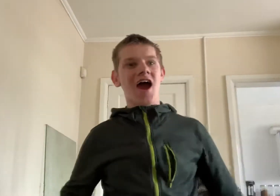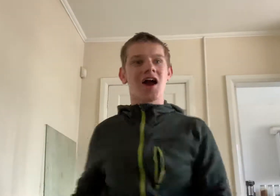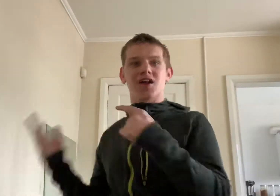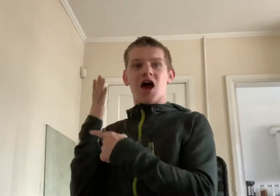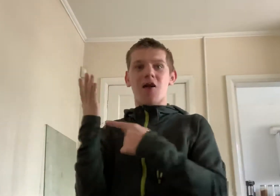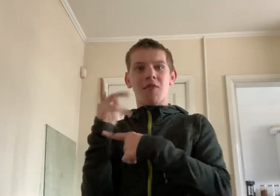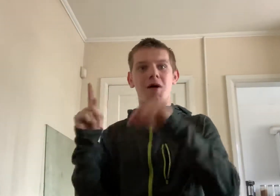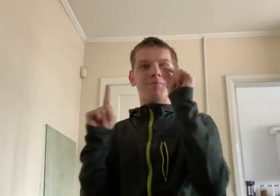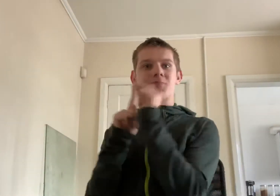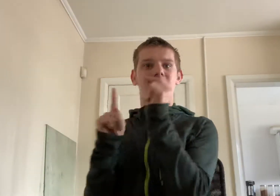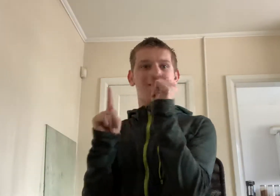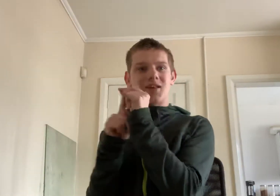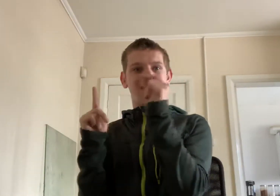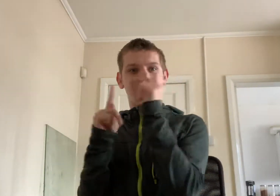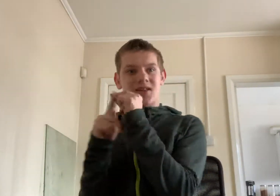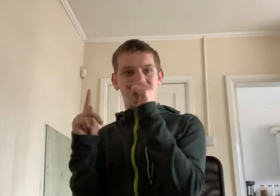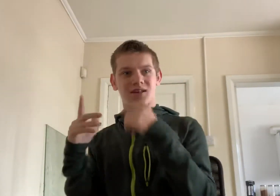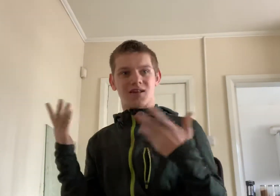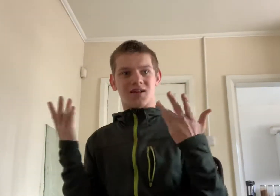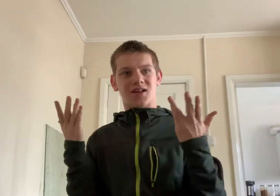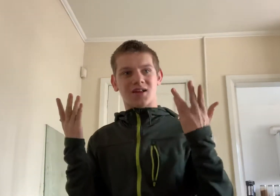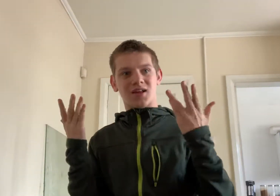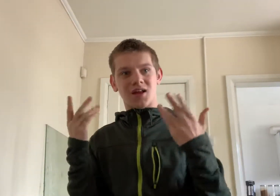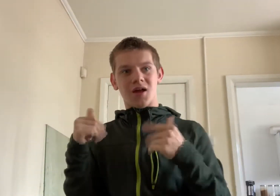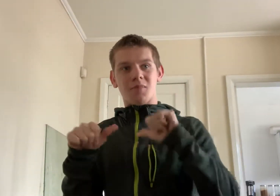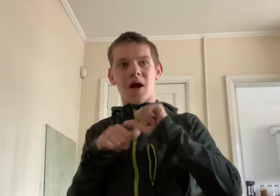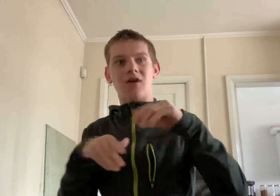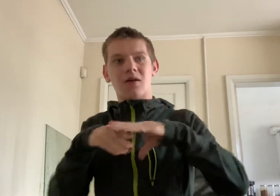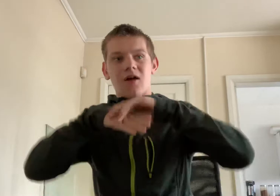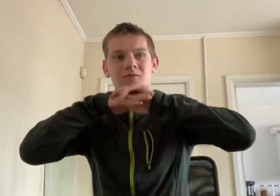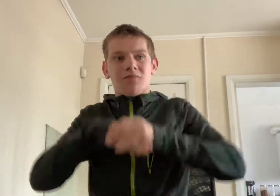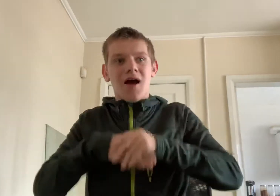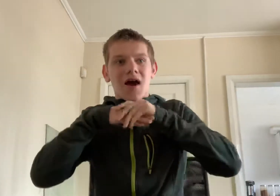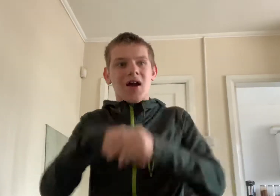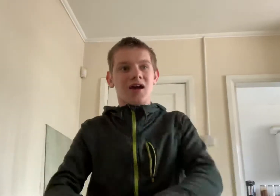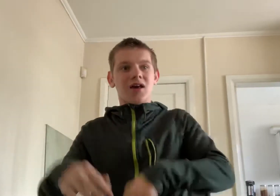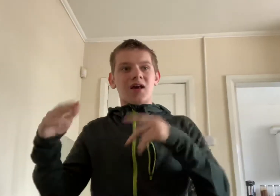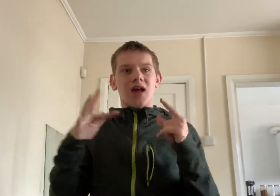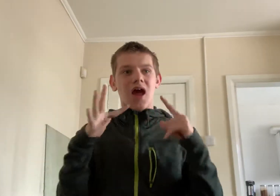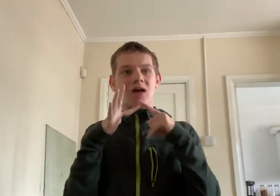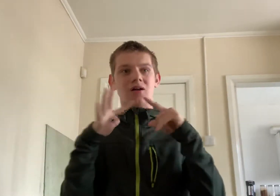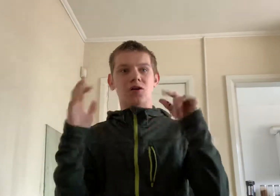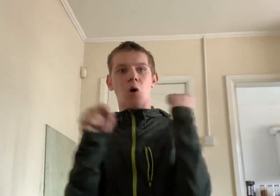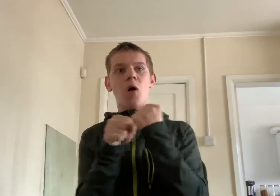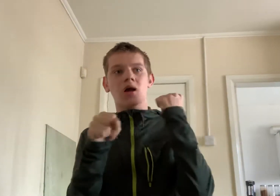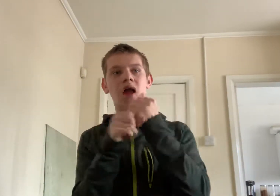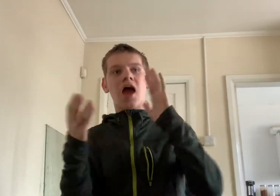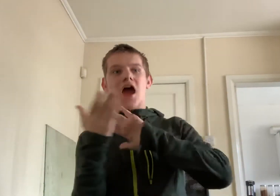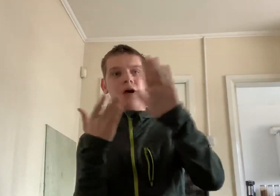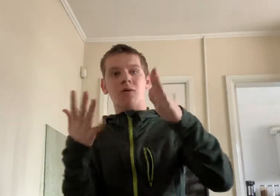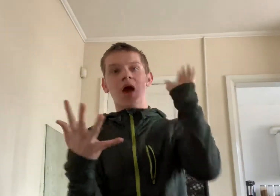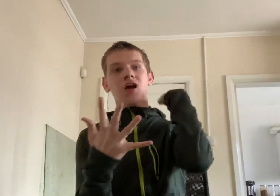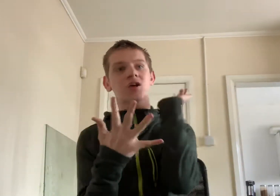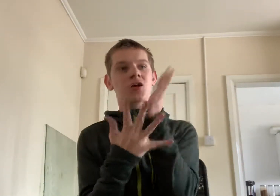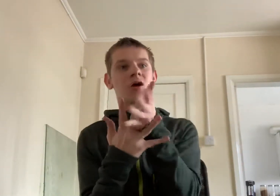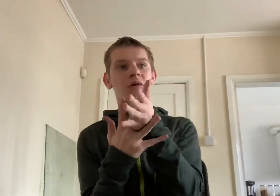Thomas and Percy. Best of friends. Emily Gordon and Henry going through.